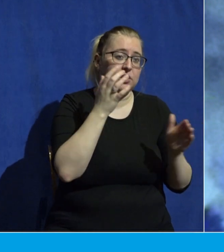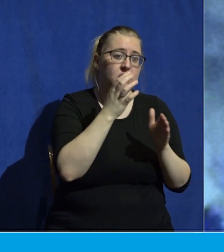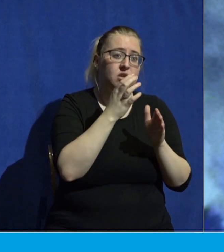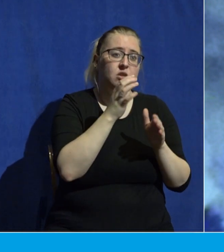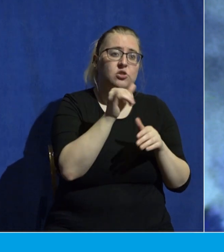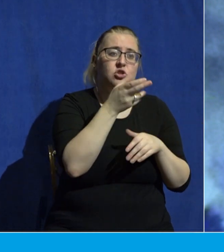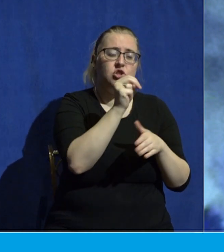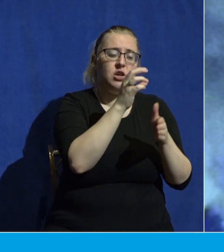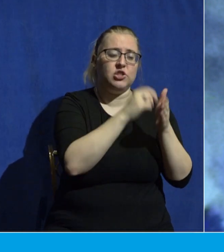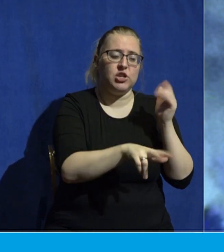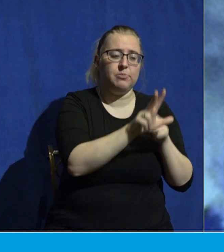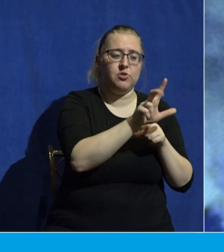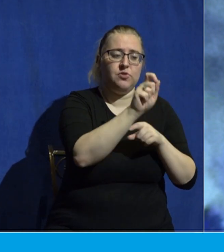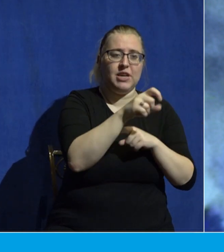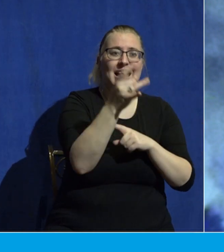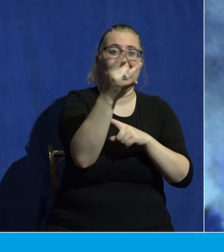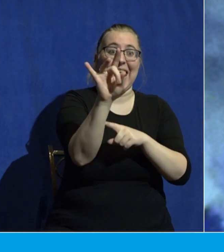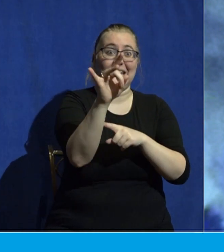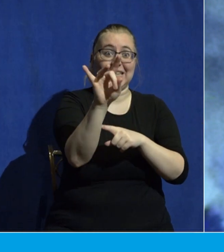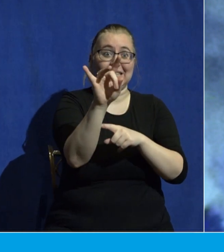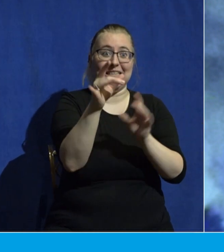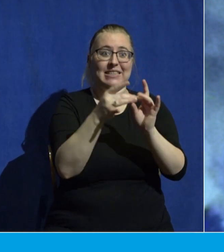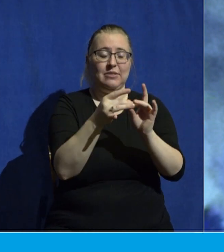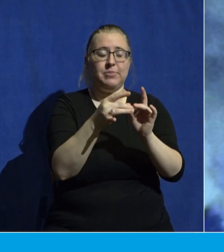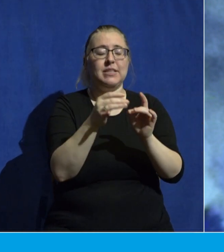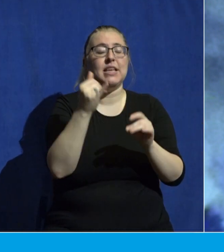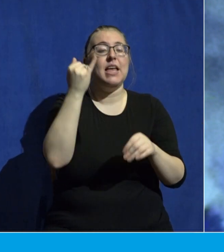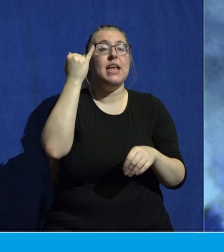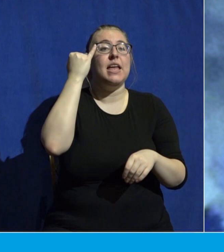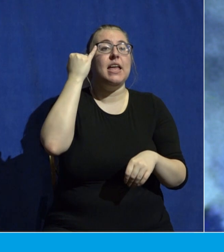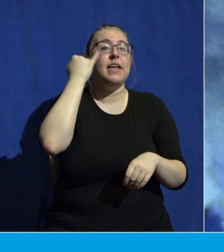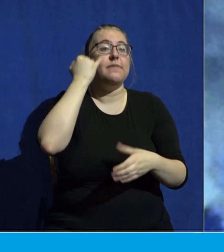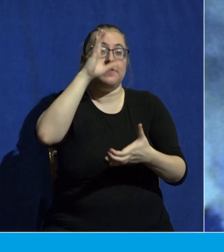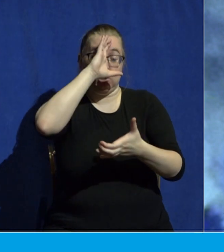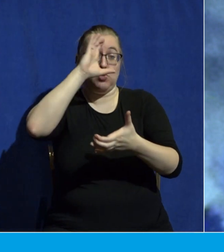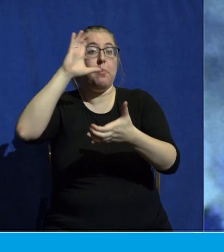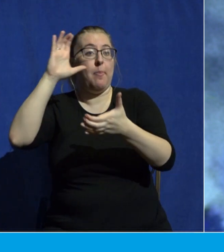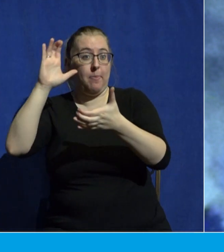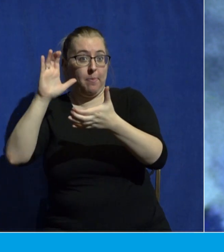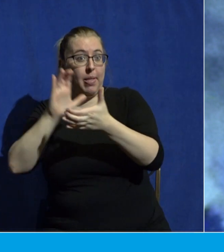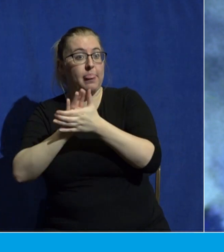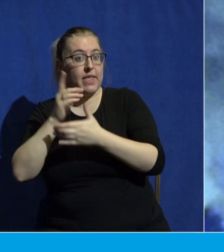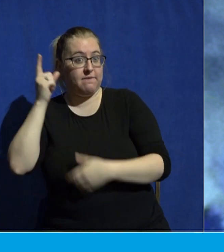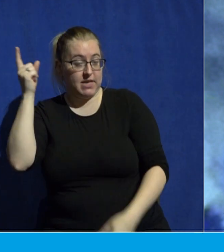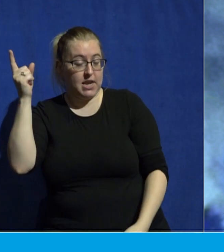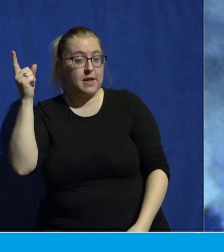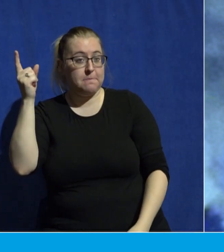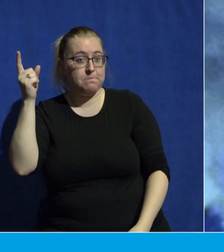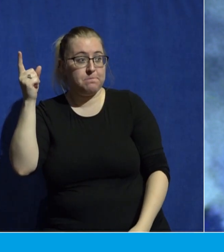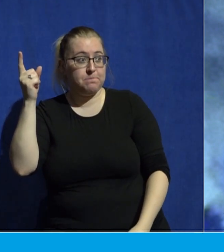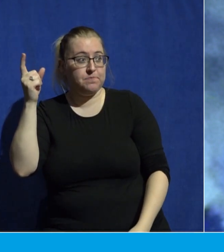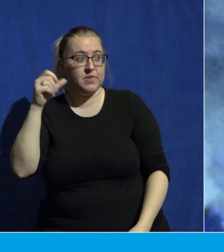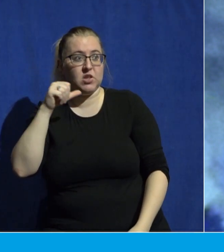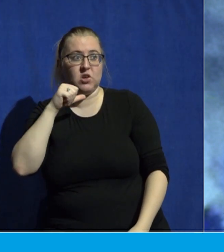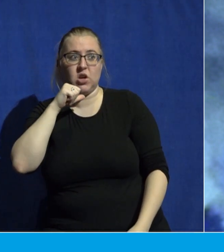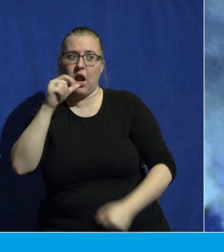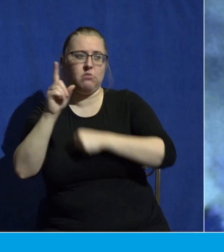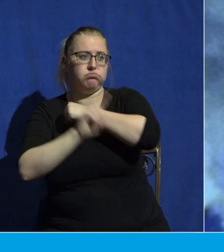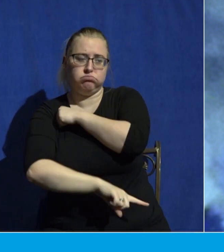Two verses later it says, whoever believes in him, there's that phrase, believes in him, is not condemned. But whoever does